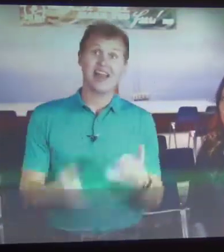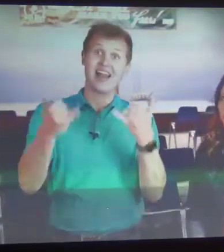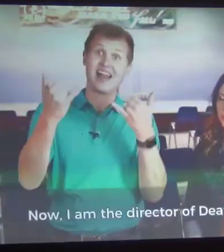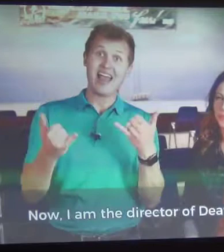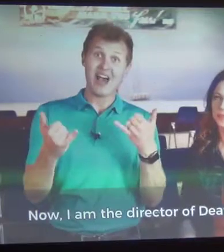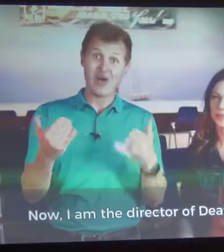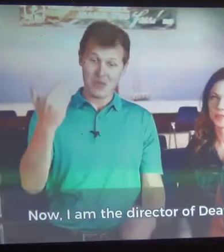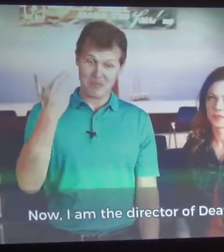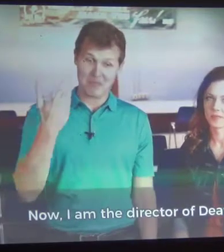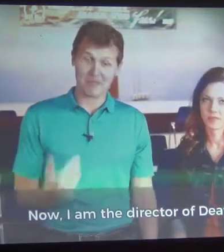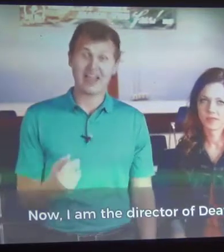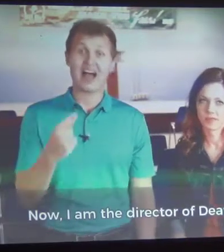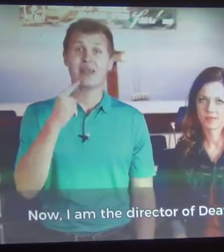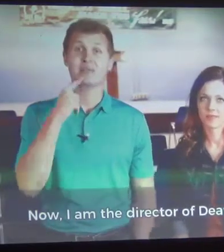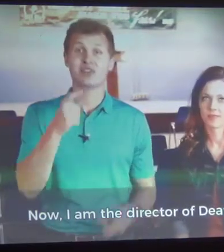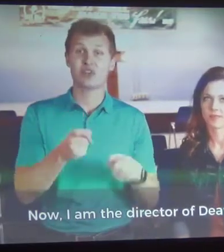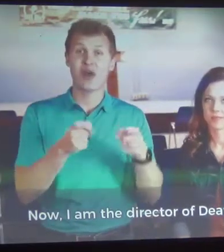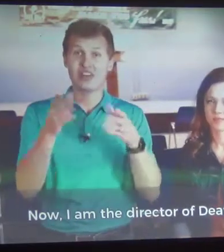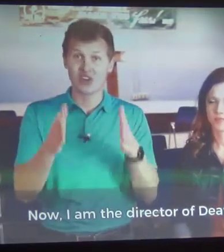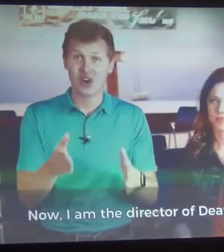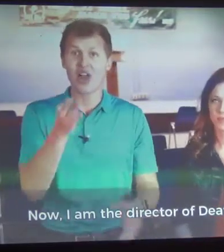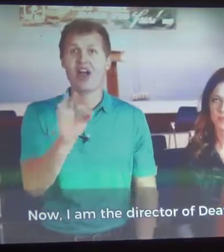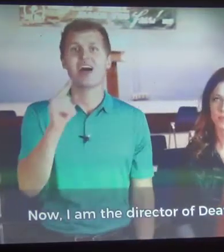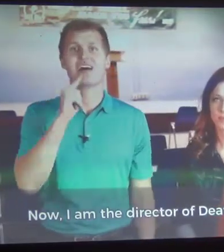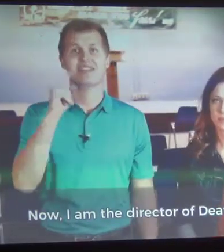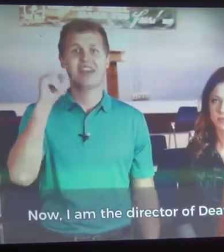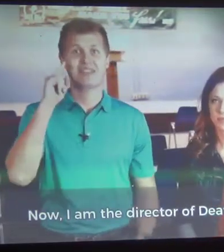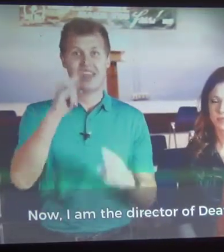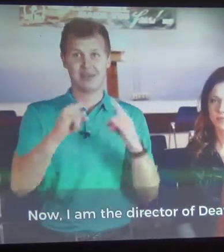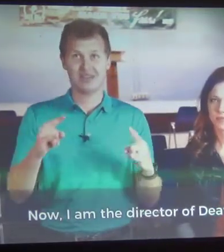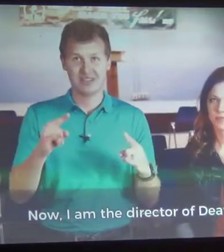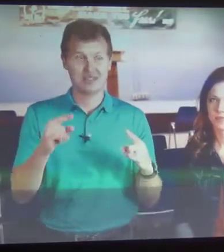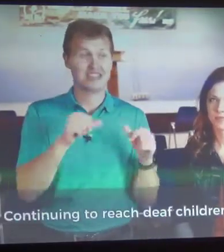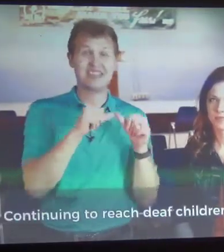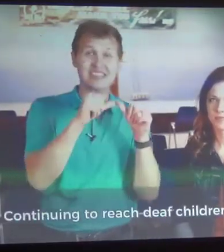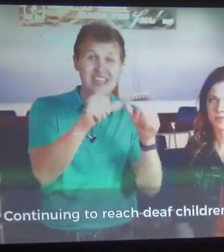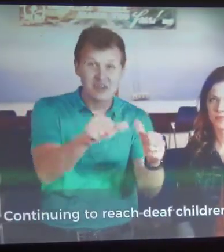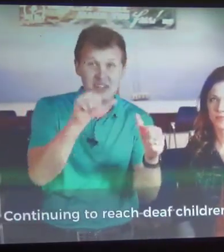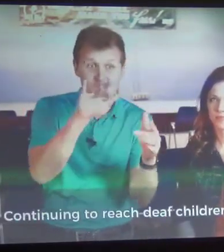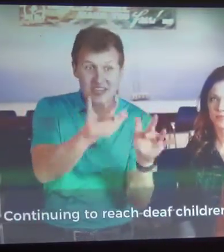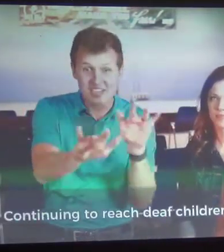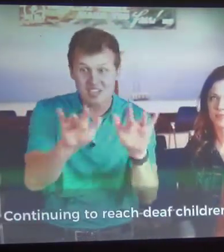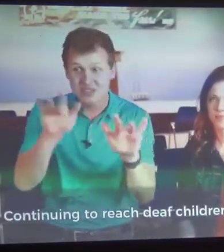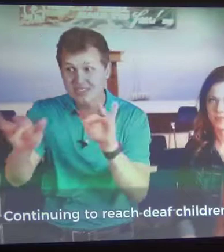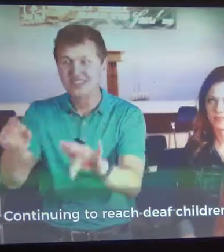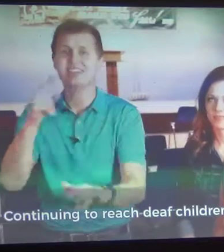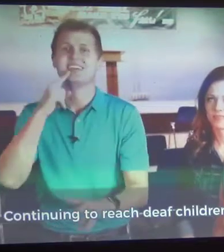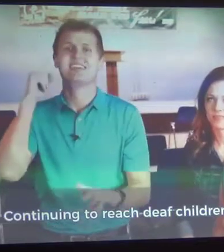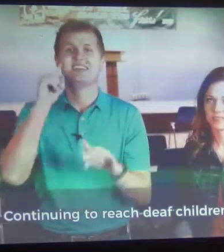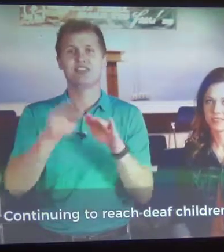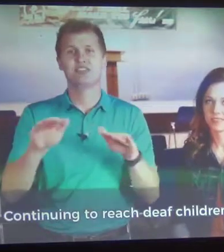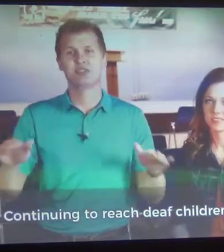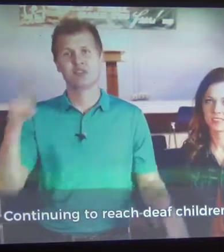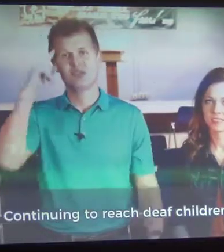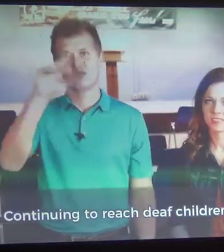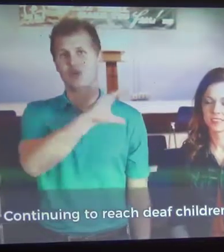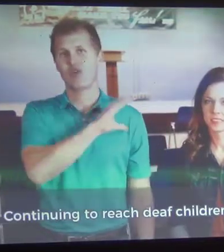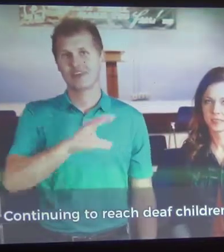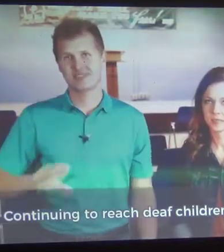Now, I am the director of Deaf Camp, continuing to reach deaf children for Christ.